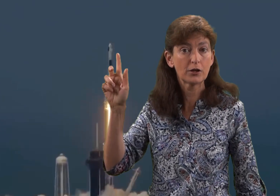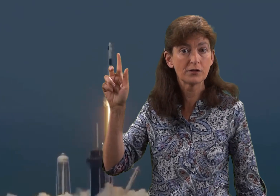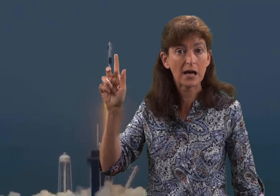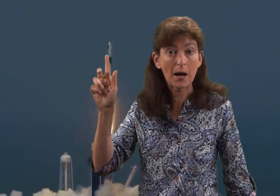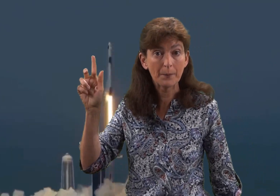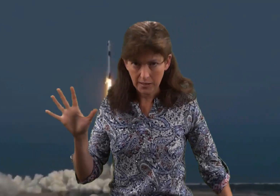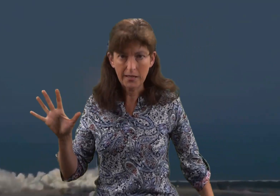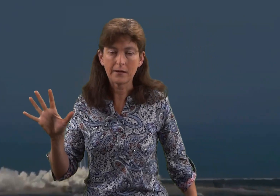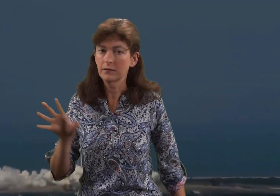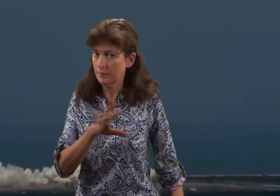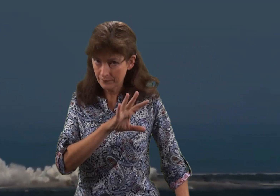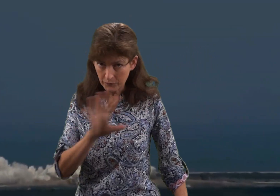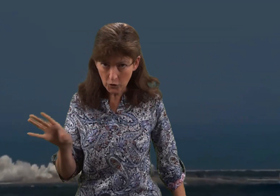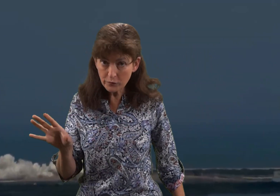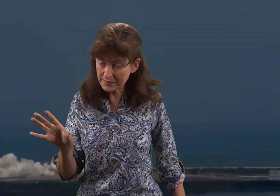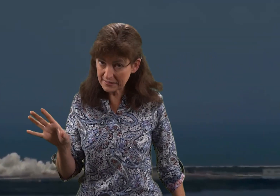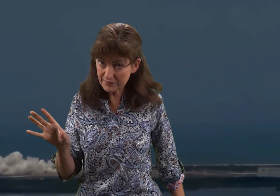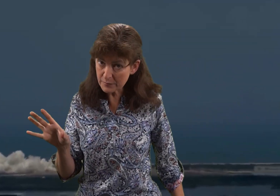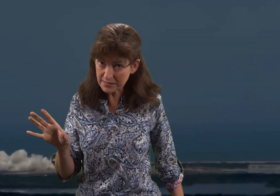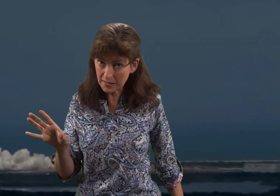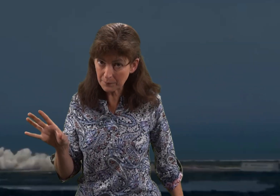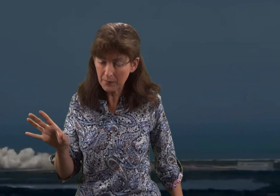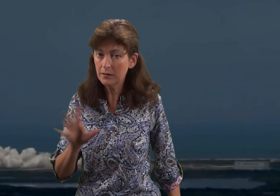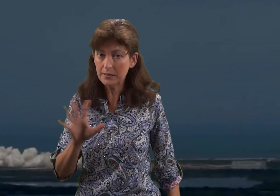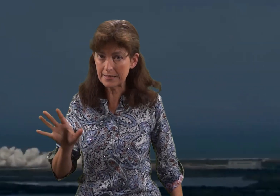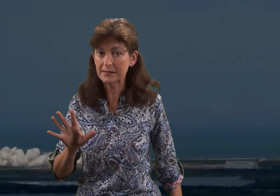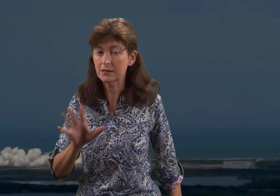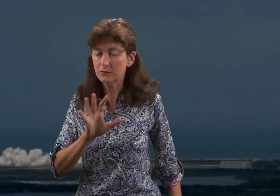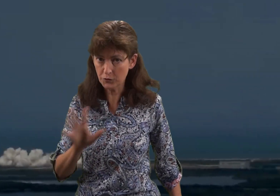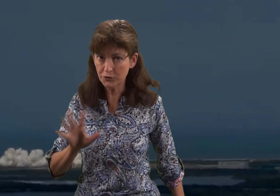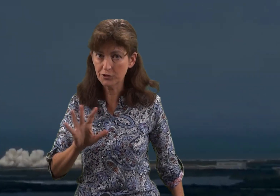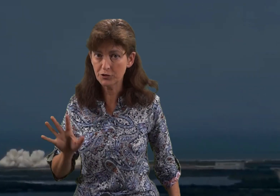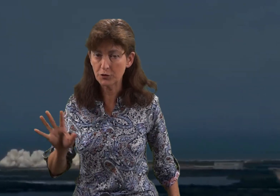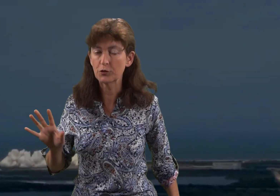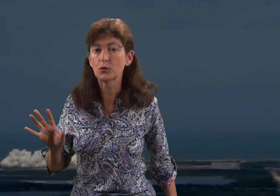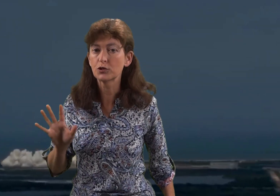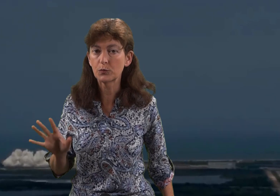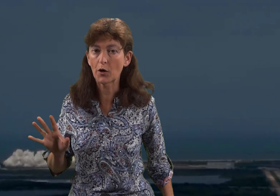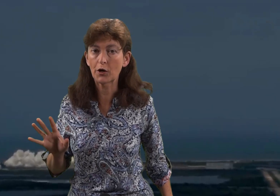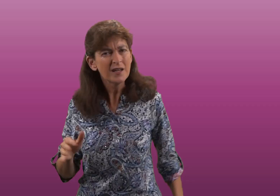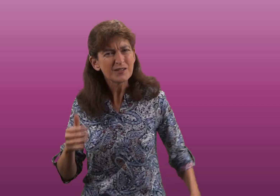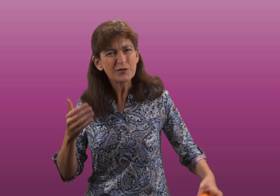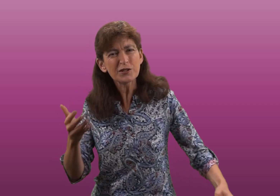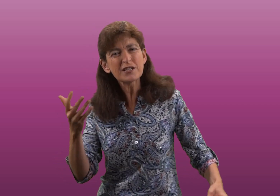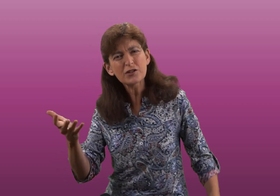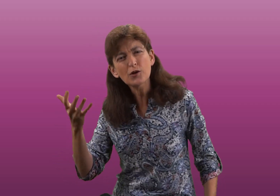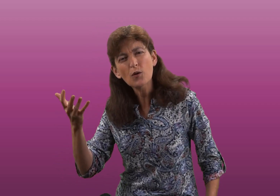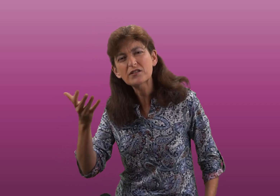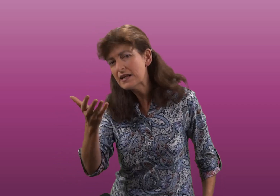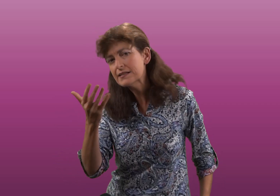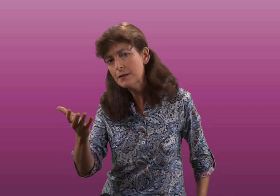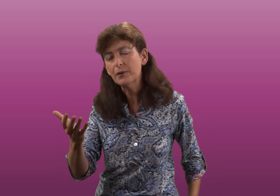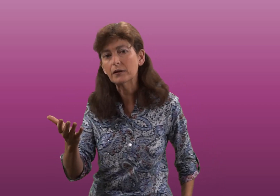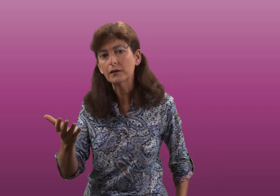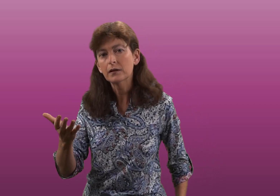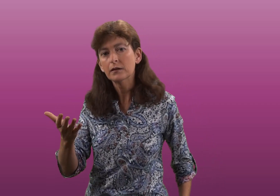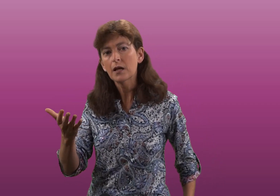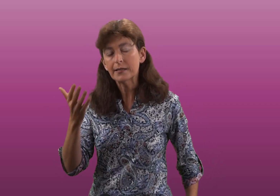goes up. Again, no resistive medium needed for Newton's third law to work. So Newton's third law is really simple. It